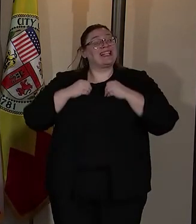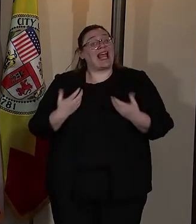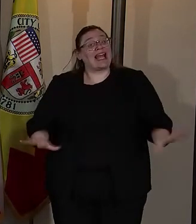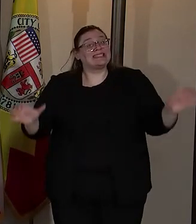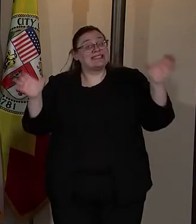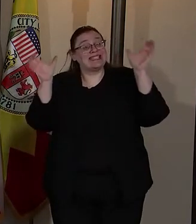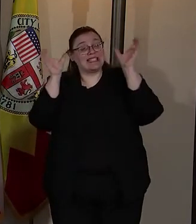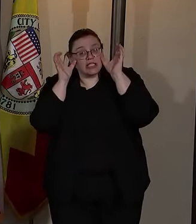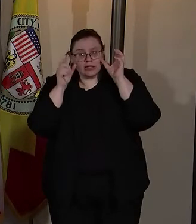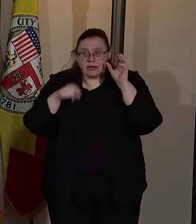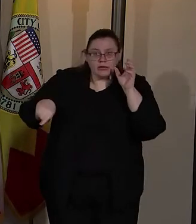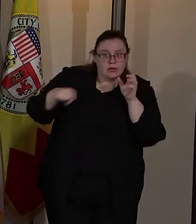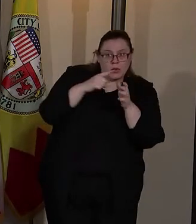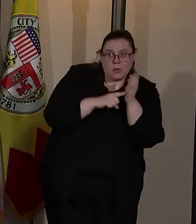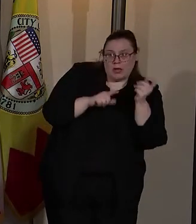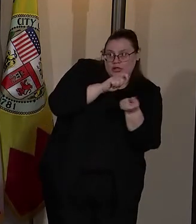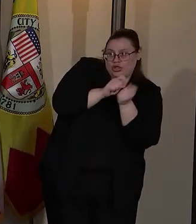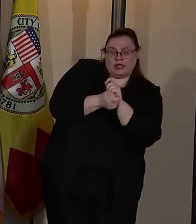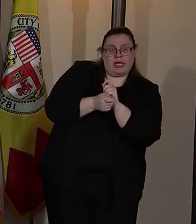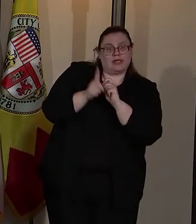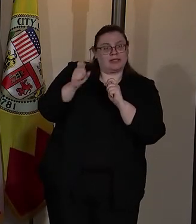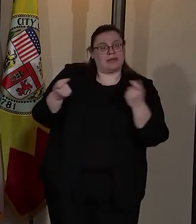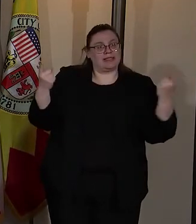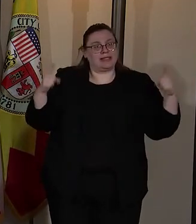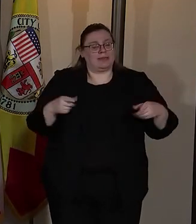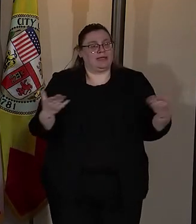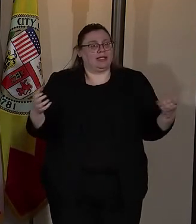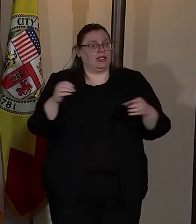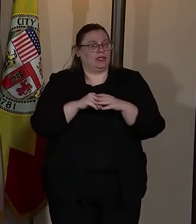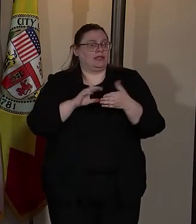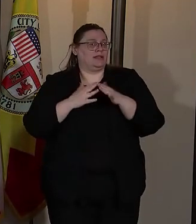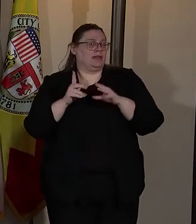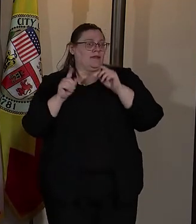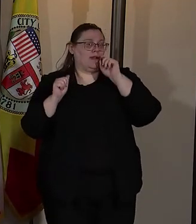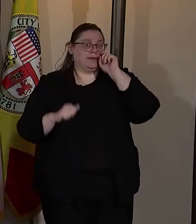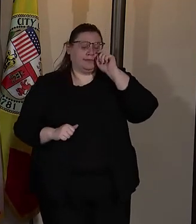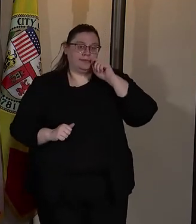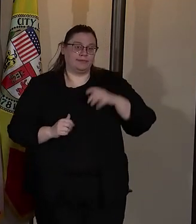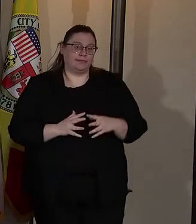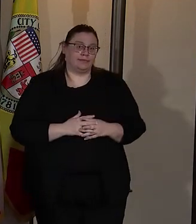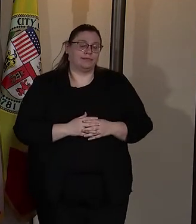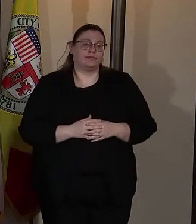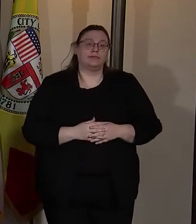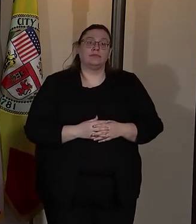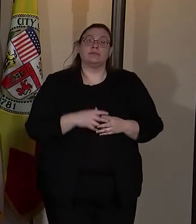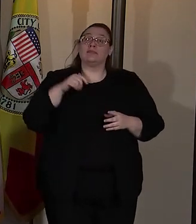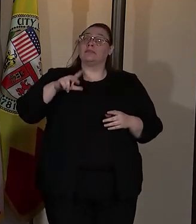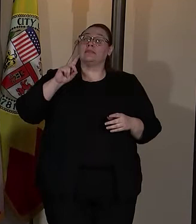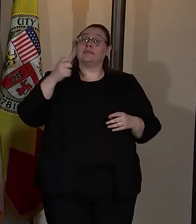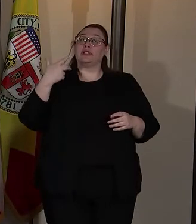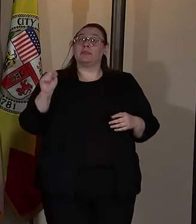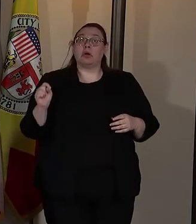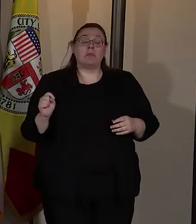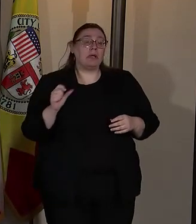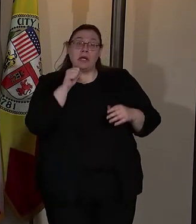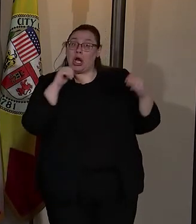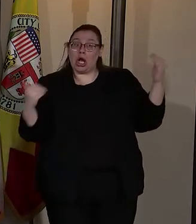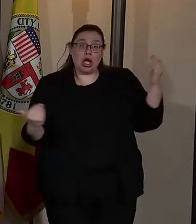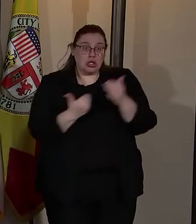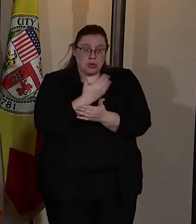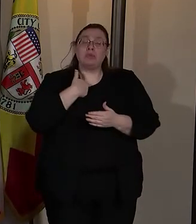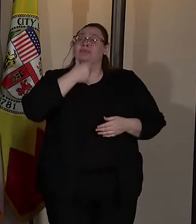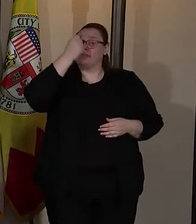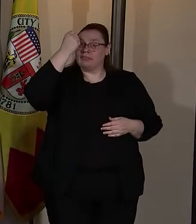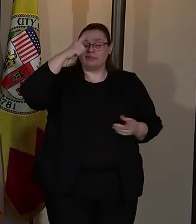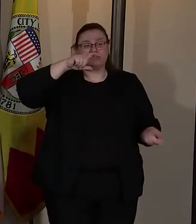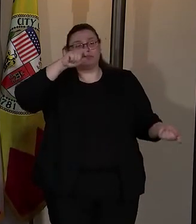what changes need to be delivered here in the city of Los Angeles. This department is no stranger to evolution.